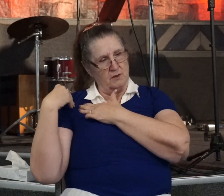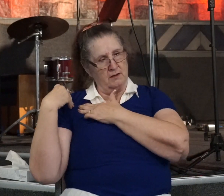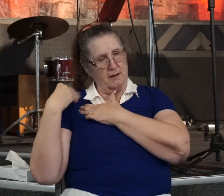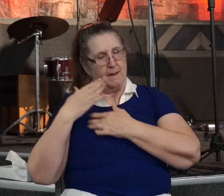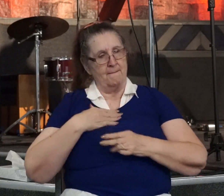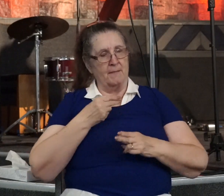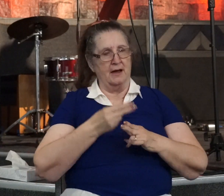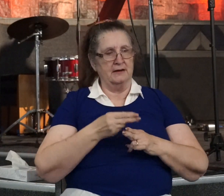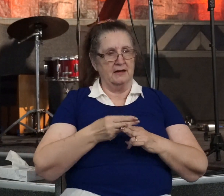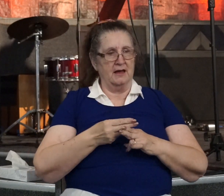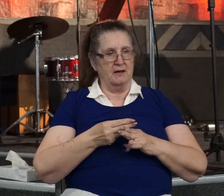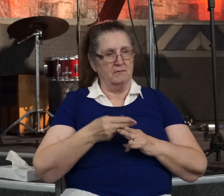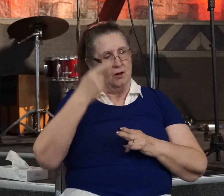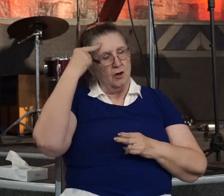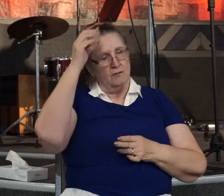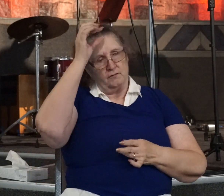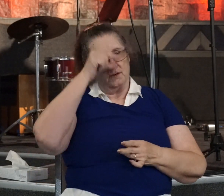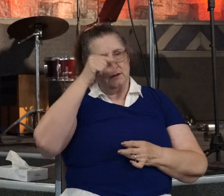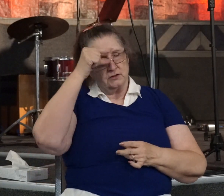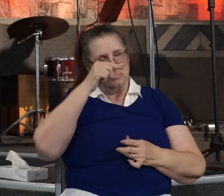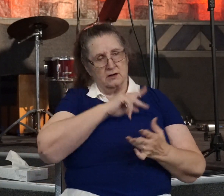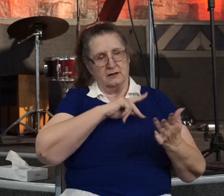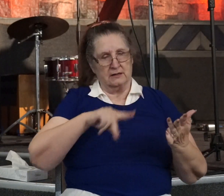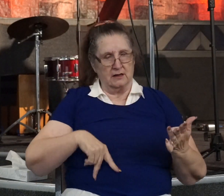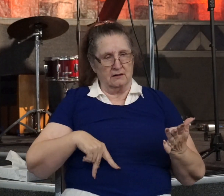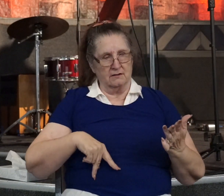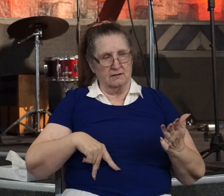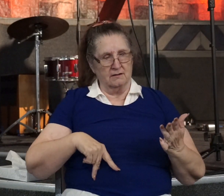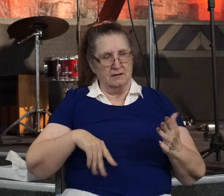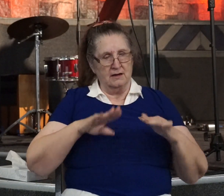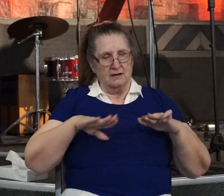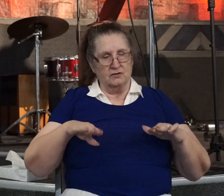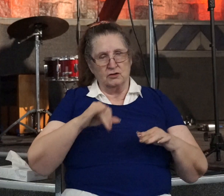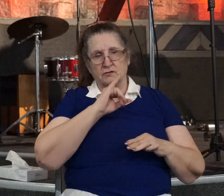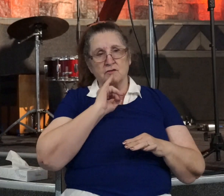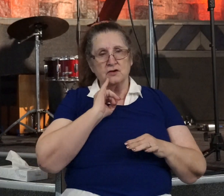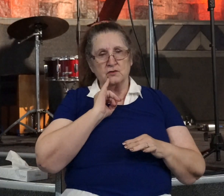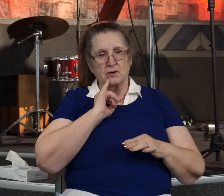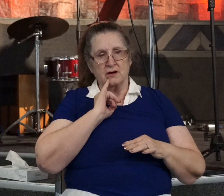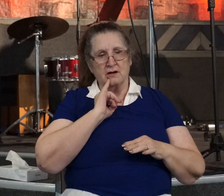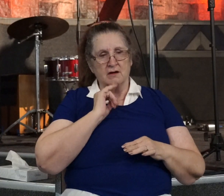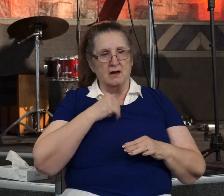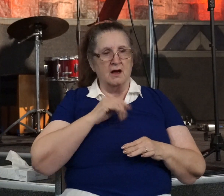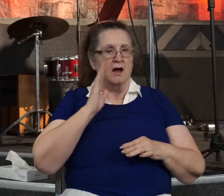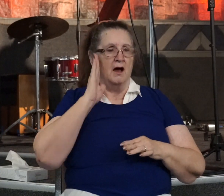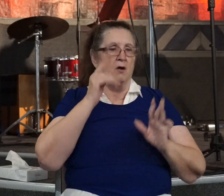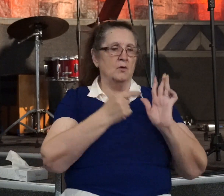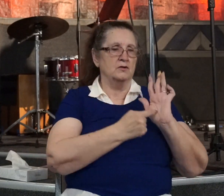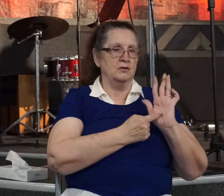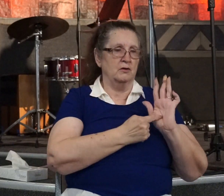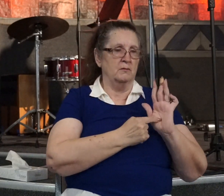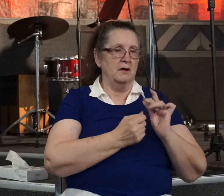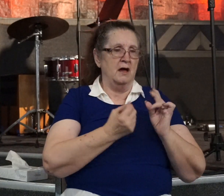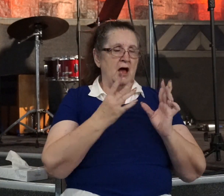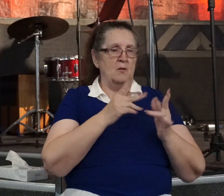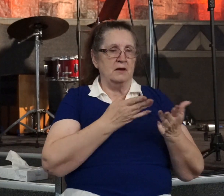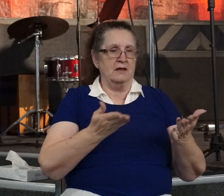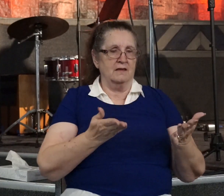before Gentiles, kings, and the children of Israel. For I will show him how many things he must